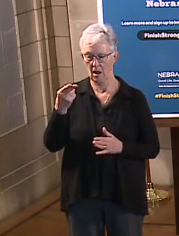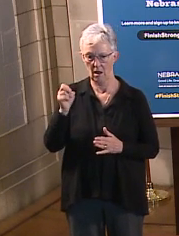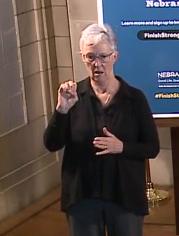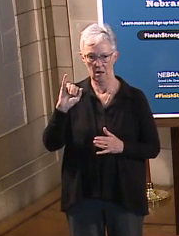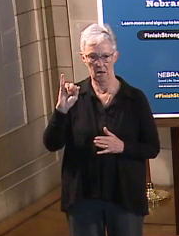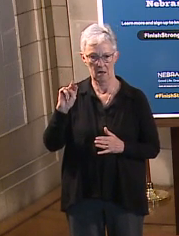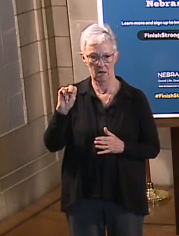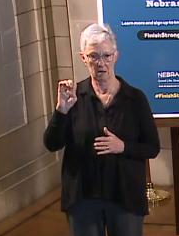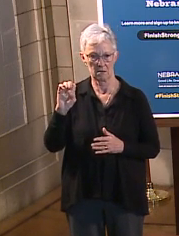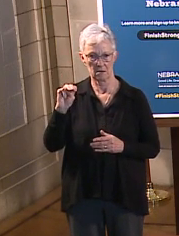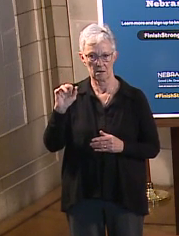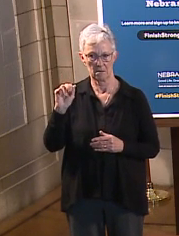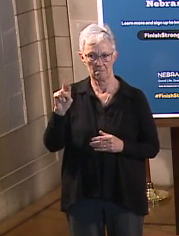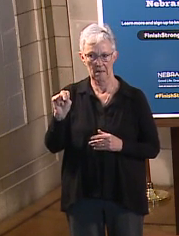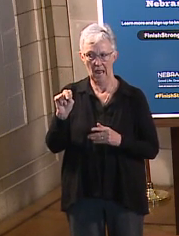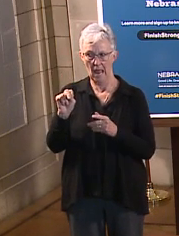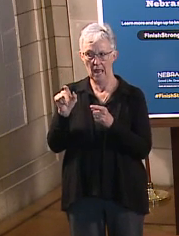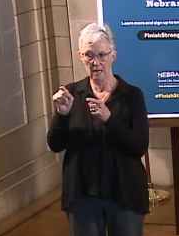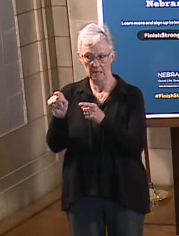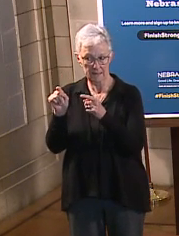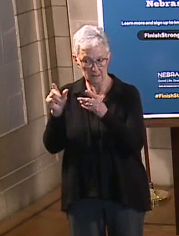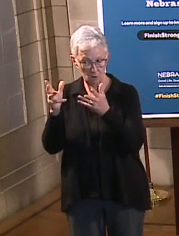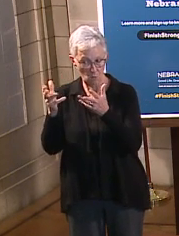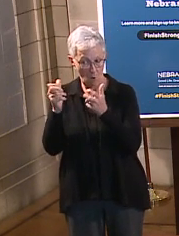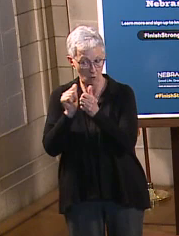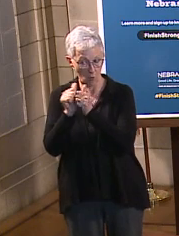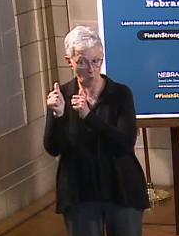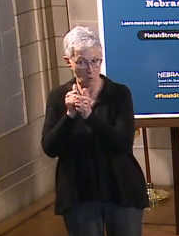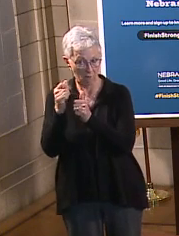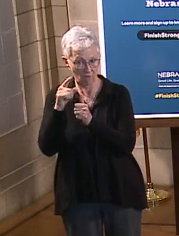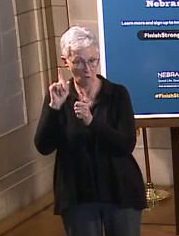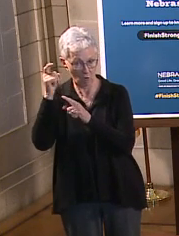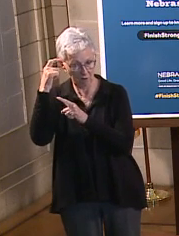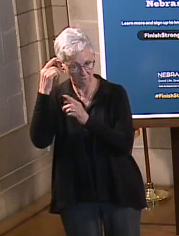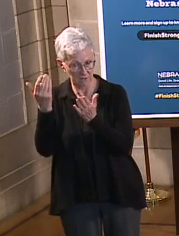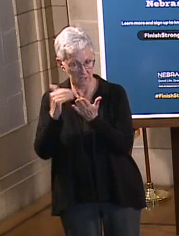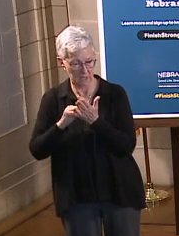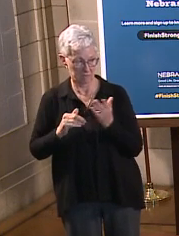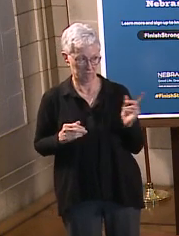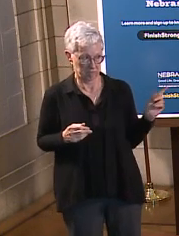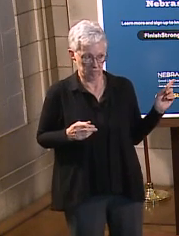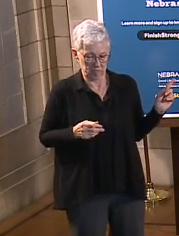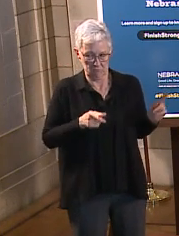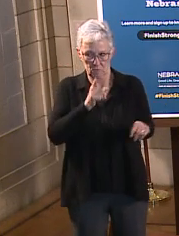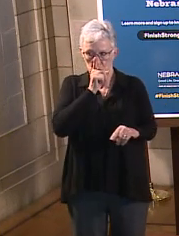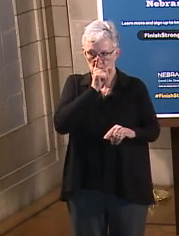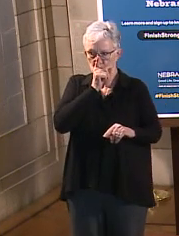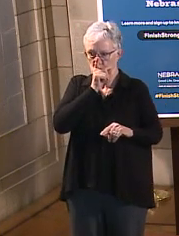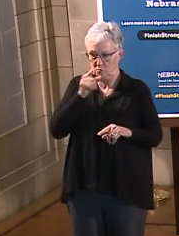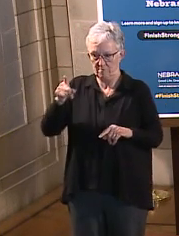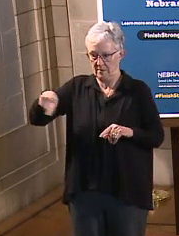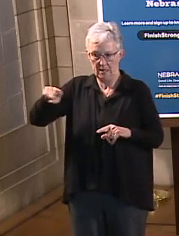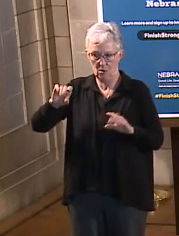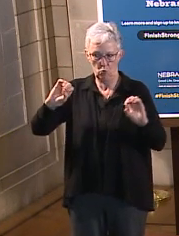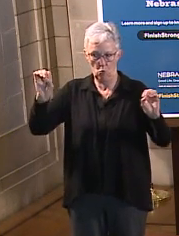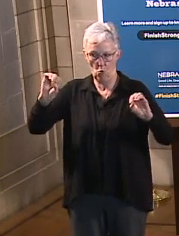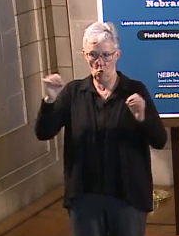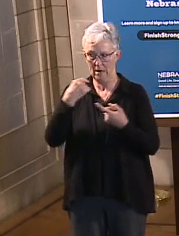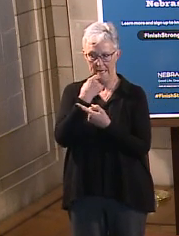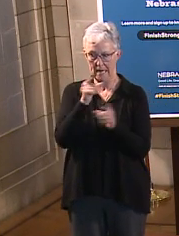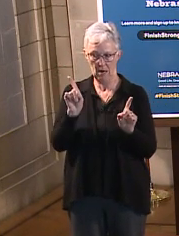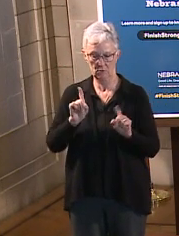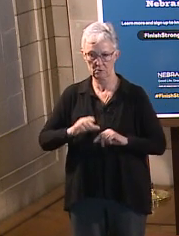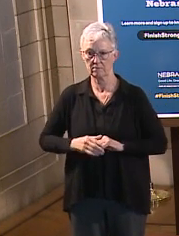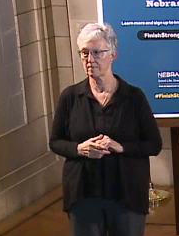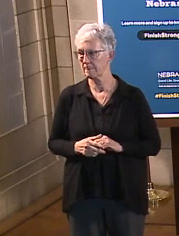you know, when candidates actually officially announce, I'll comment on them on then, but I'm not going to comment on rumors. Is the